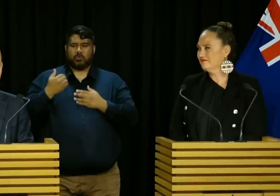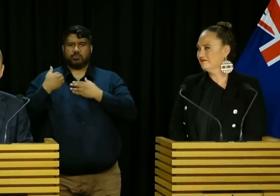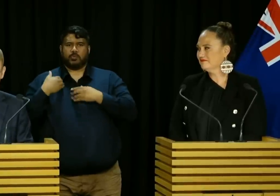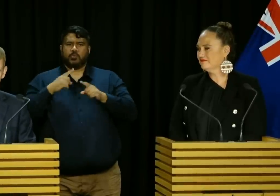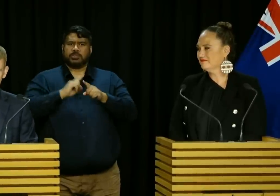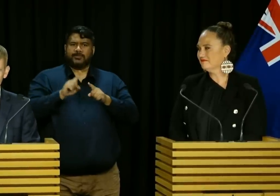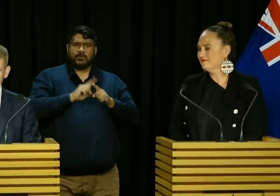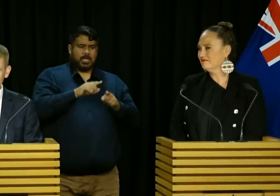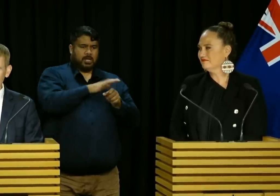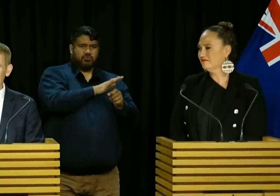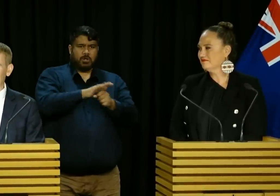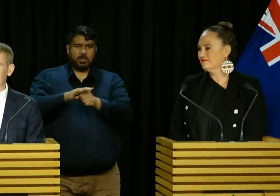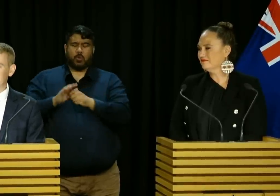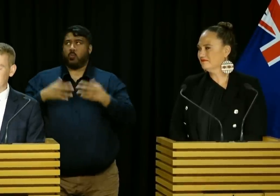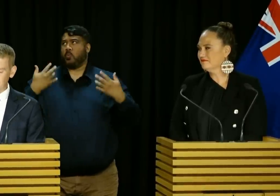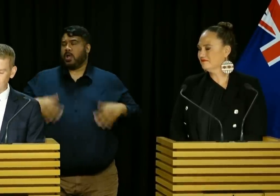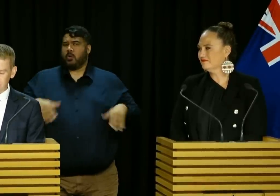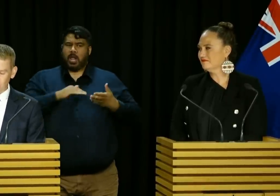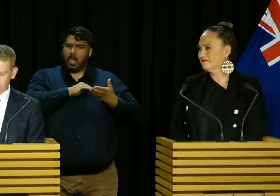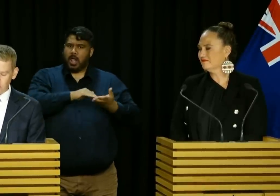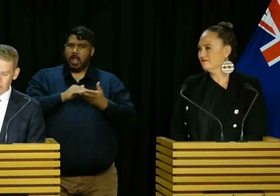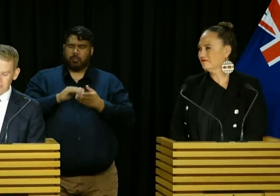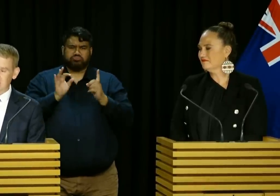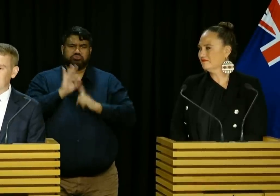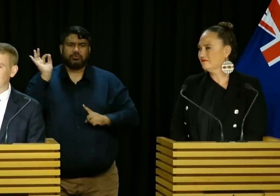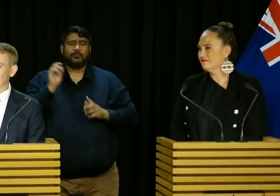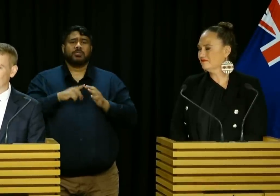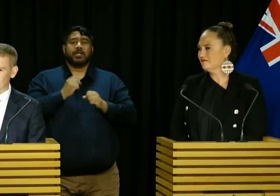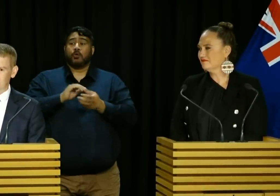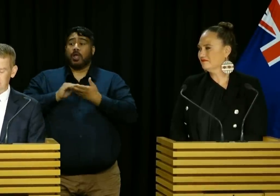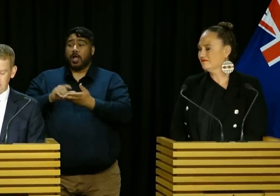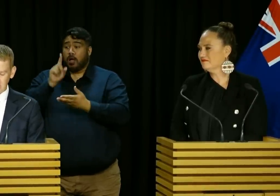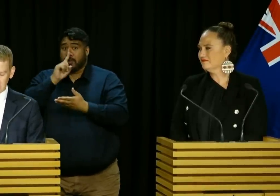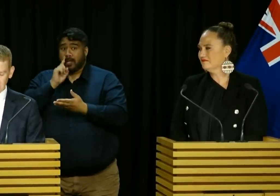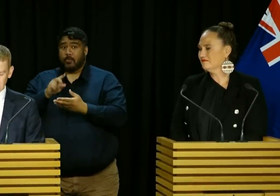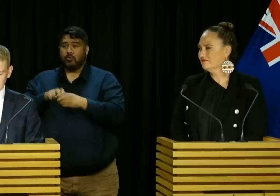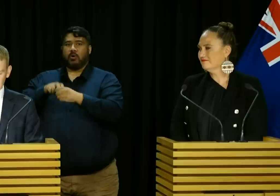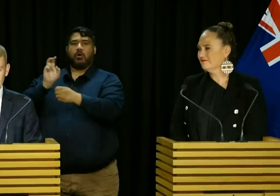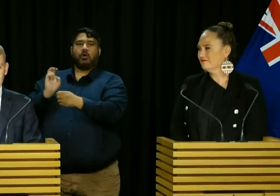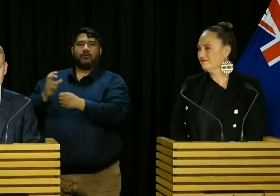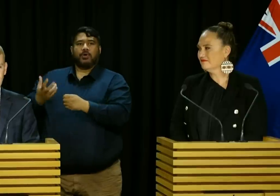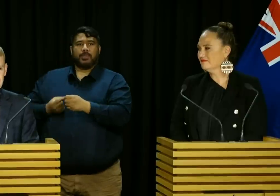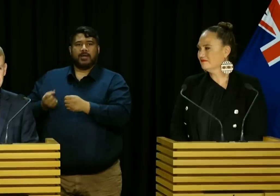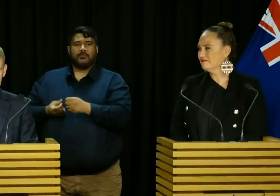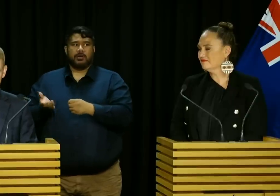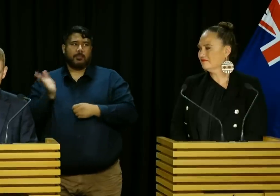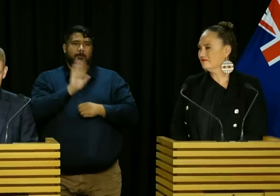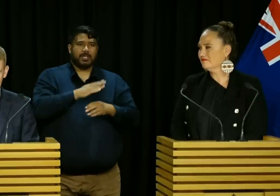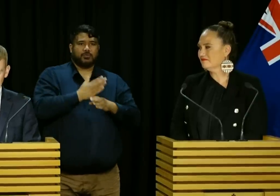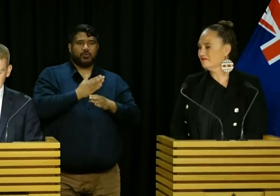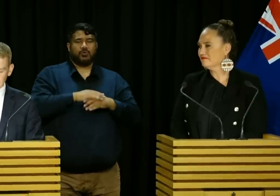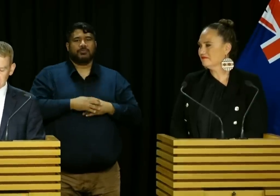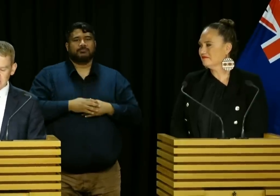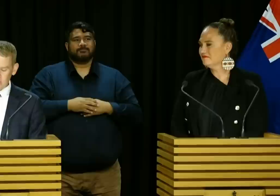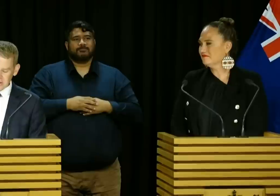where record numbers of New Zealanders have been moving off welfare and into work. During her time as a